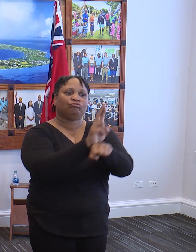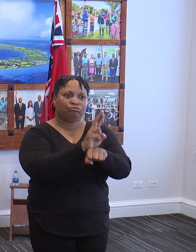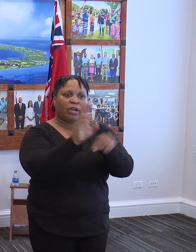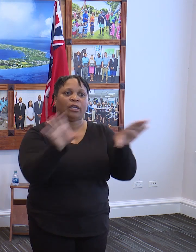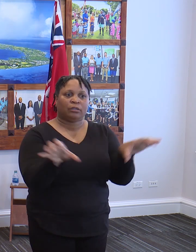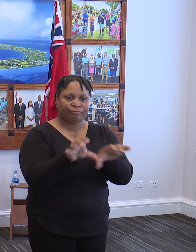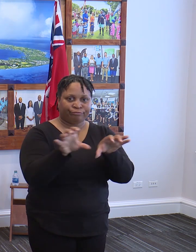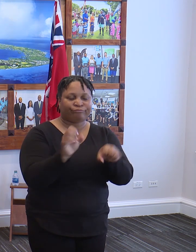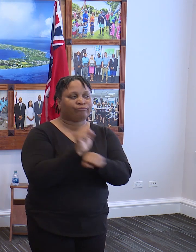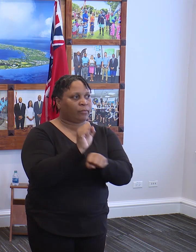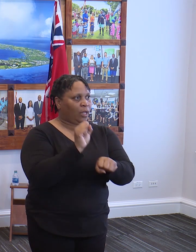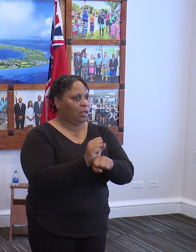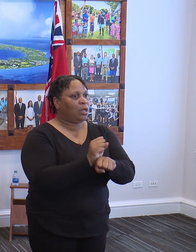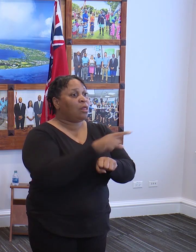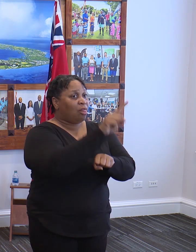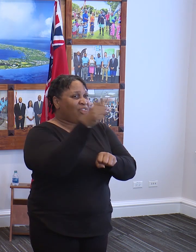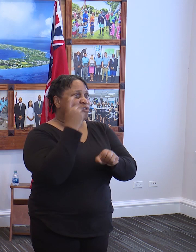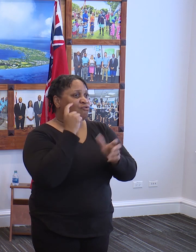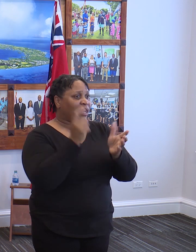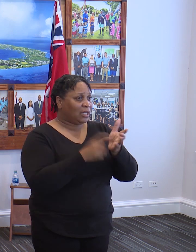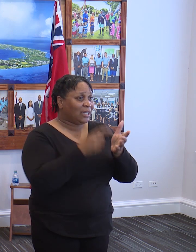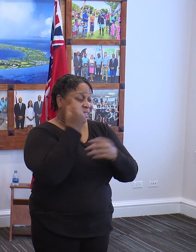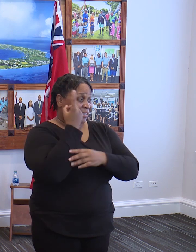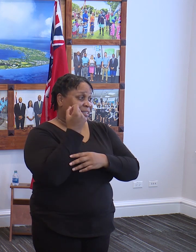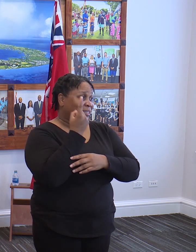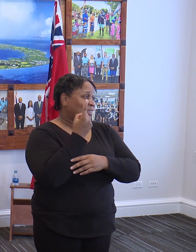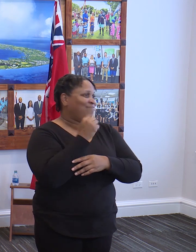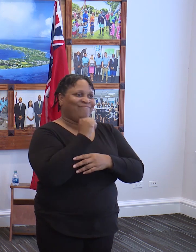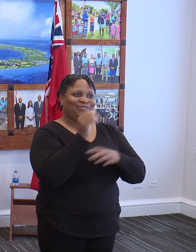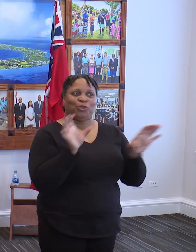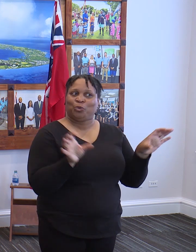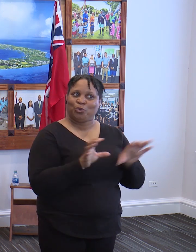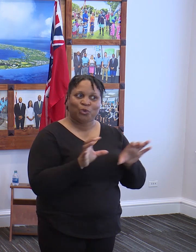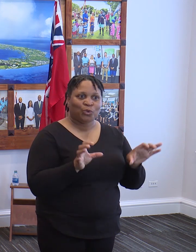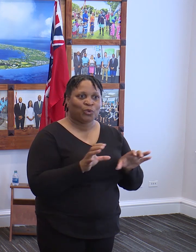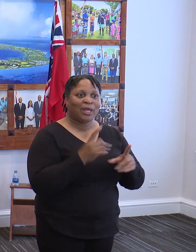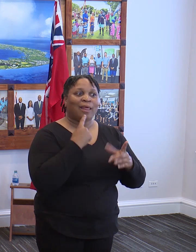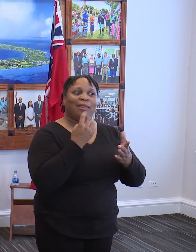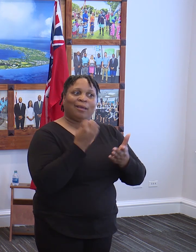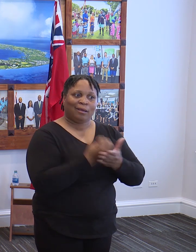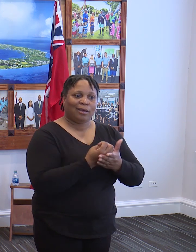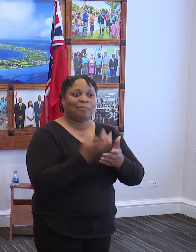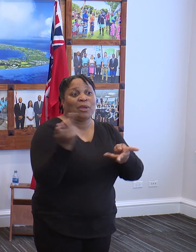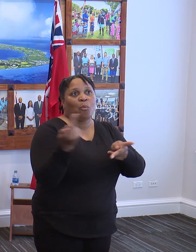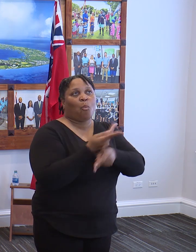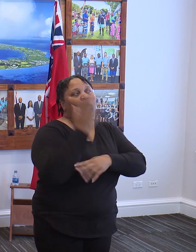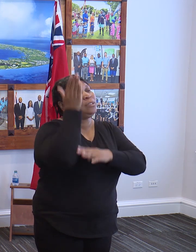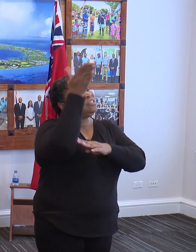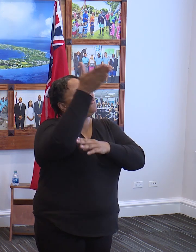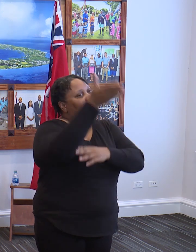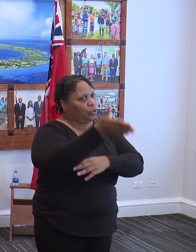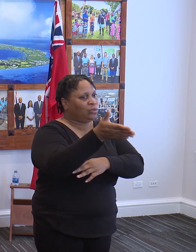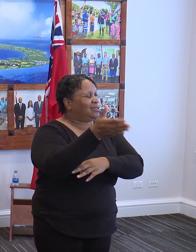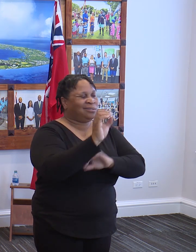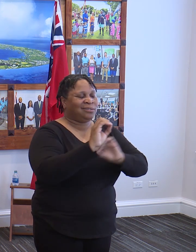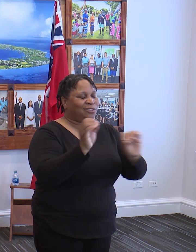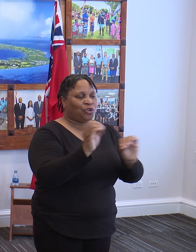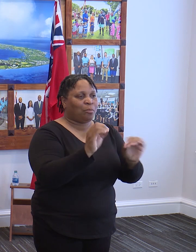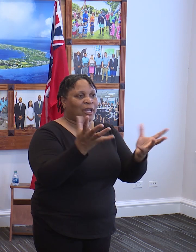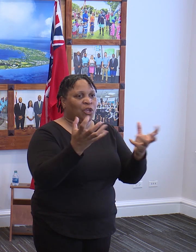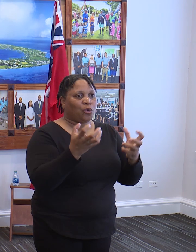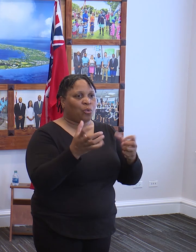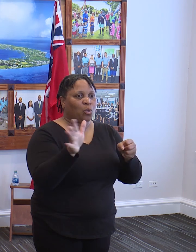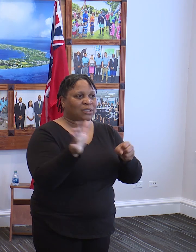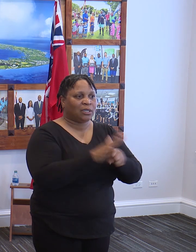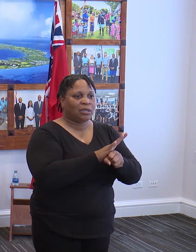Because they recognize and understand that if they don't do that the economy will be worse in the future. Nobody wants a